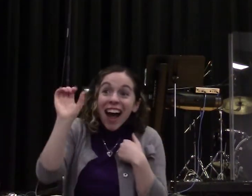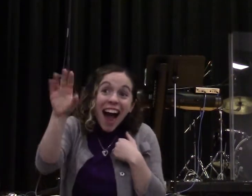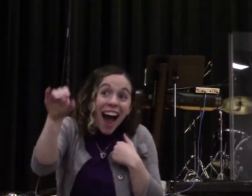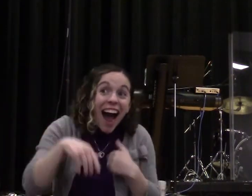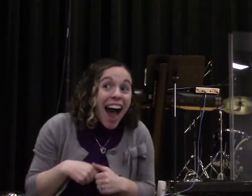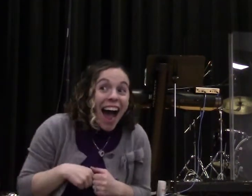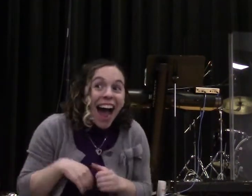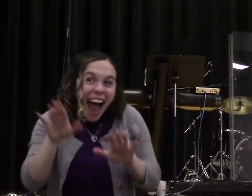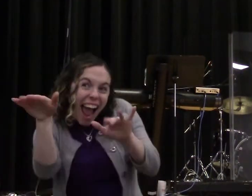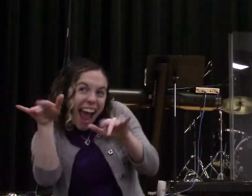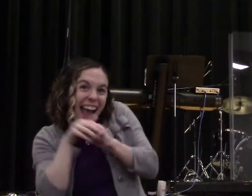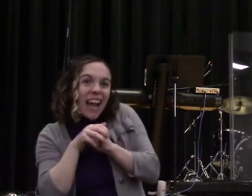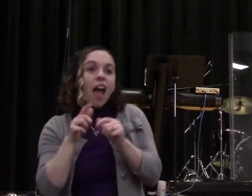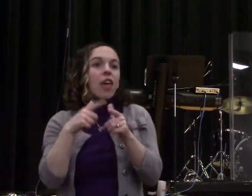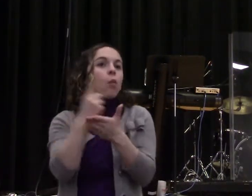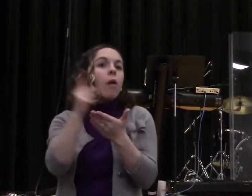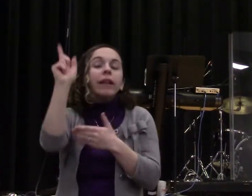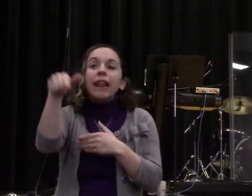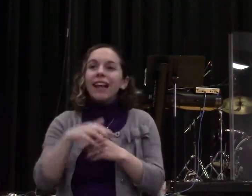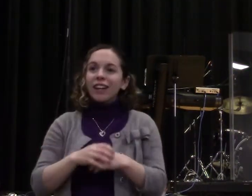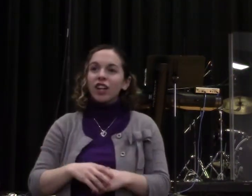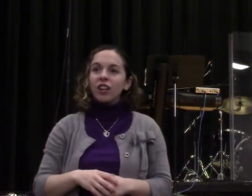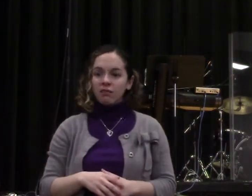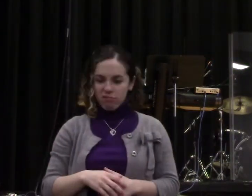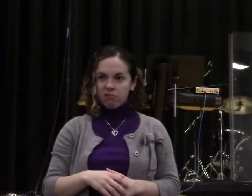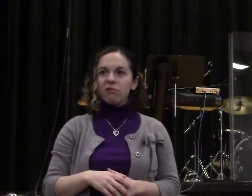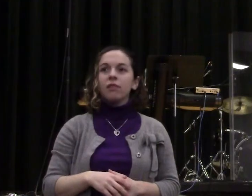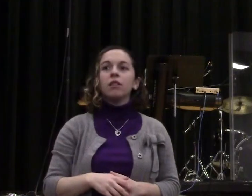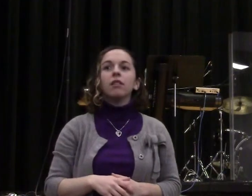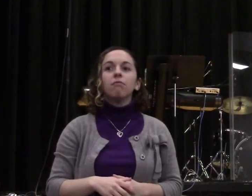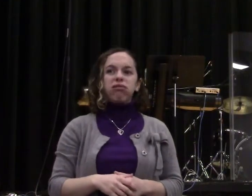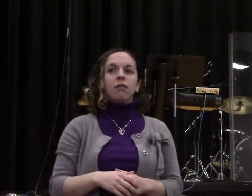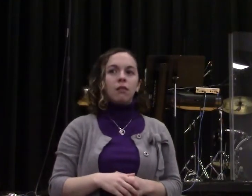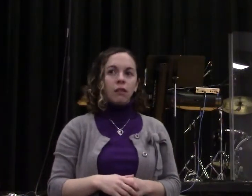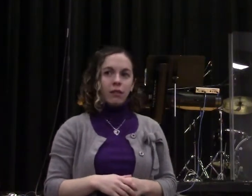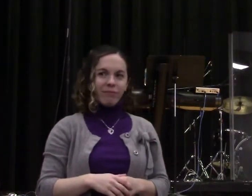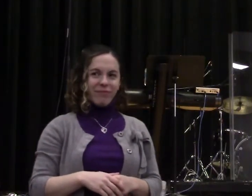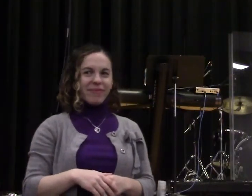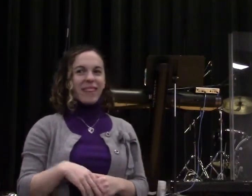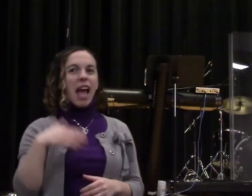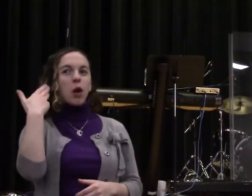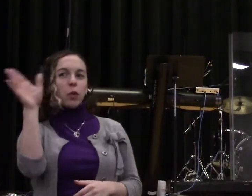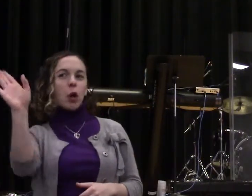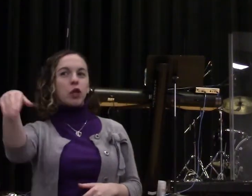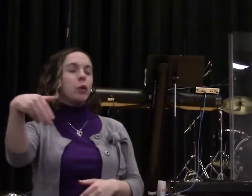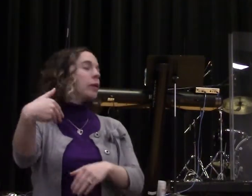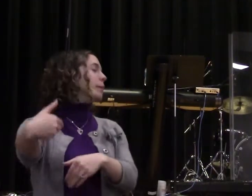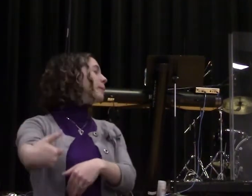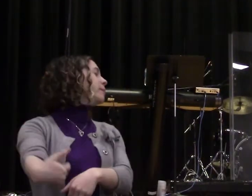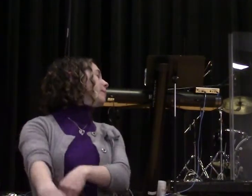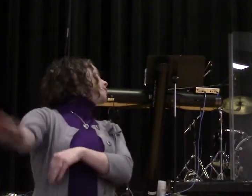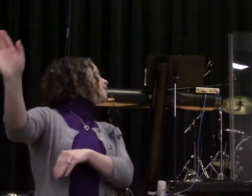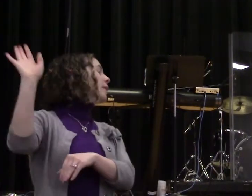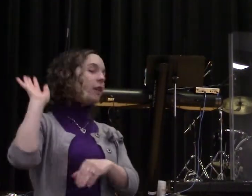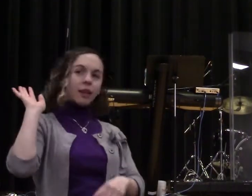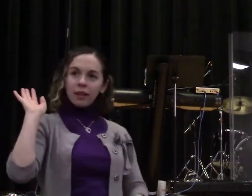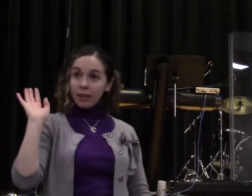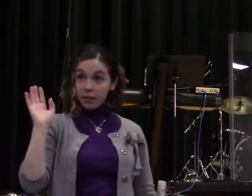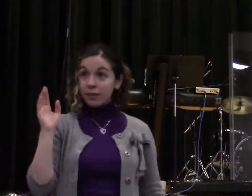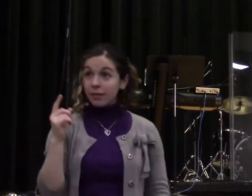week later you meet them and they're like Dr. Jekyll and Mr. Hyde. They have a total different agenda for your life. You know